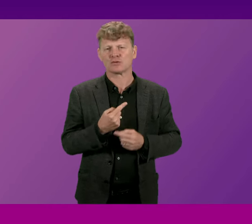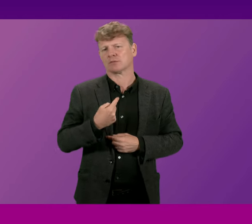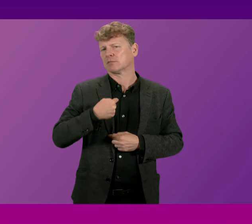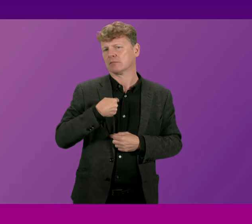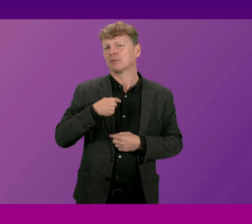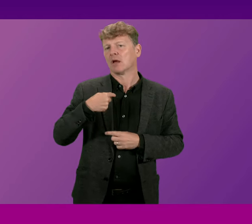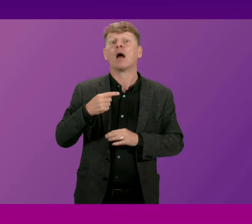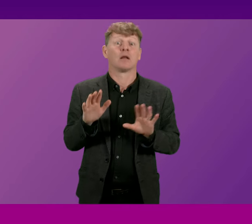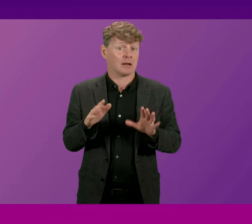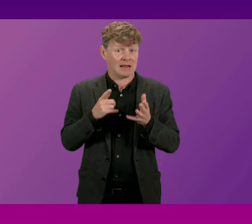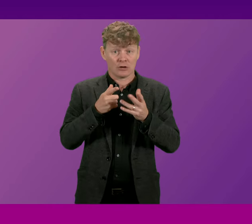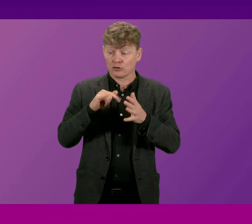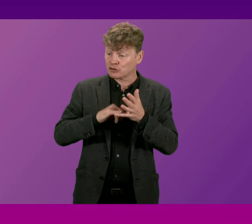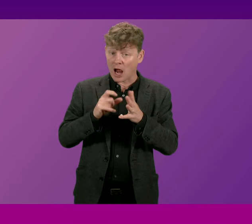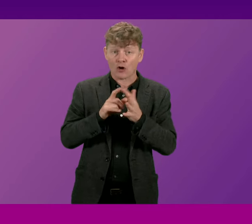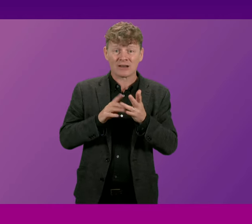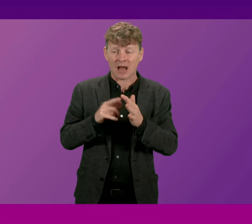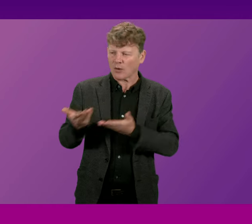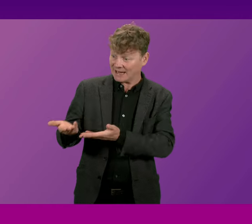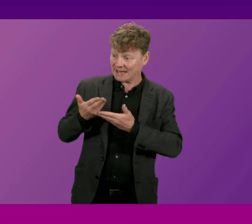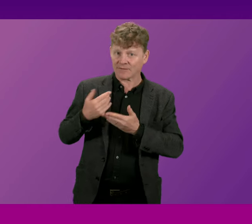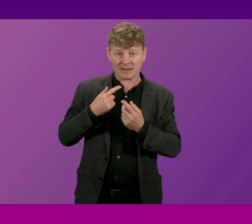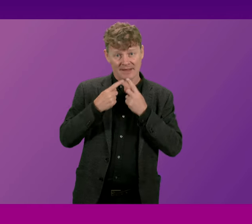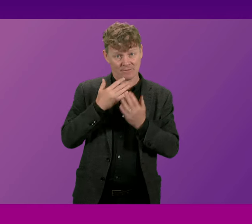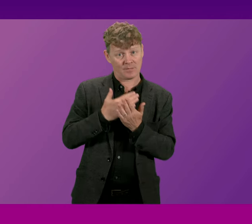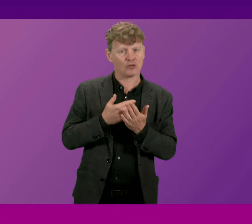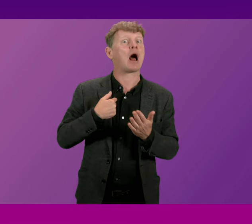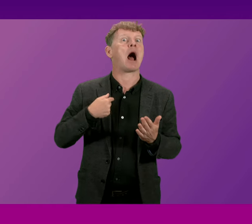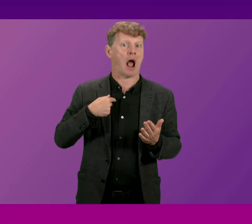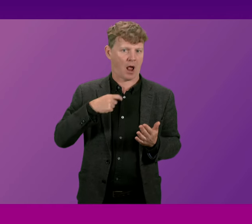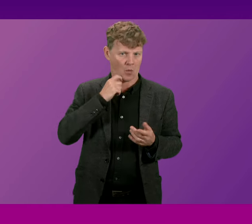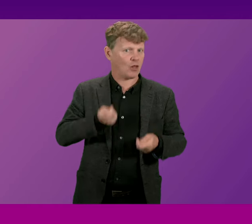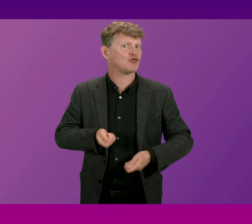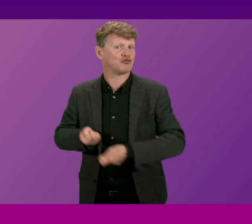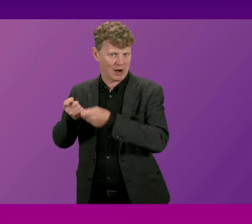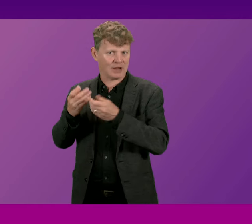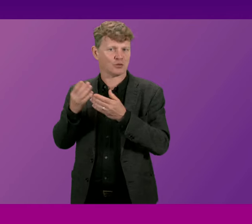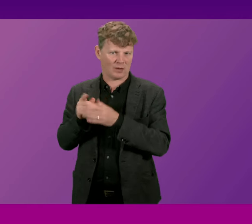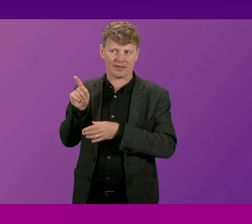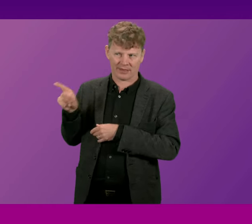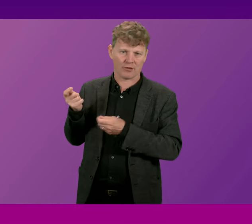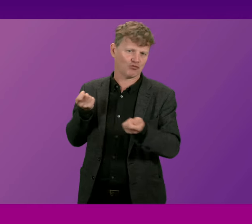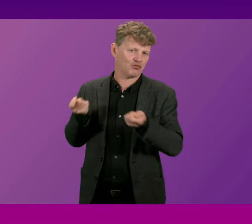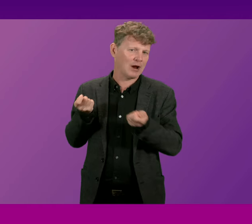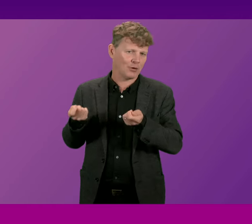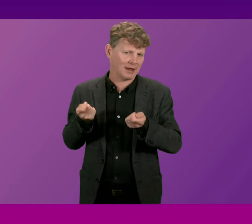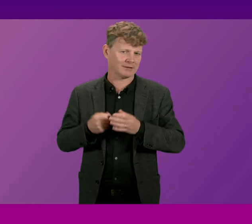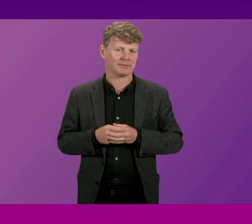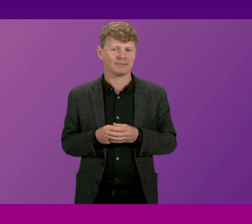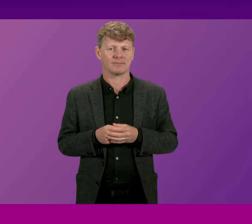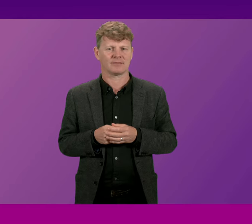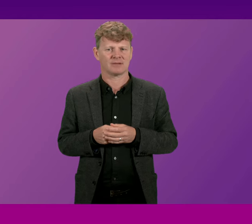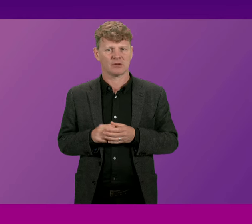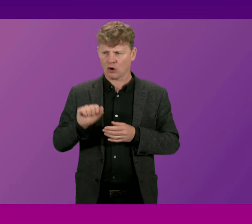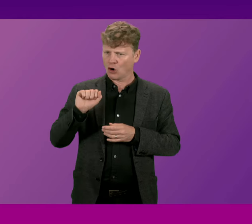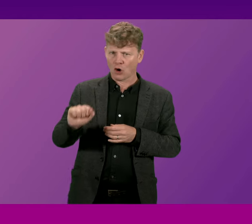if Sharon Dowie would like to furnish me with more information I will certainly raise those with the relevant regulatory authorities because her